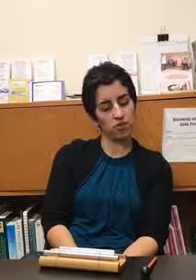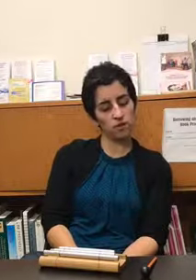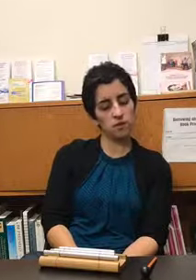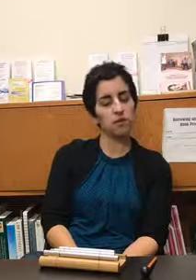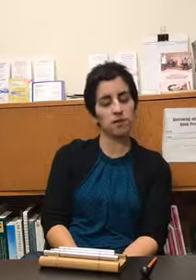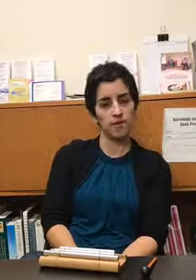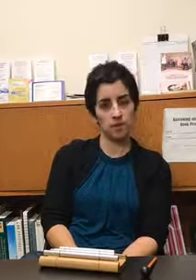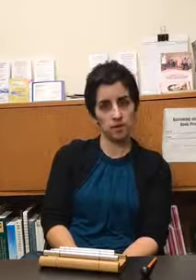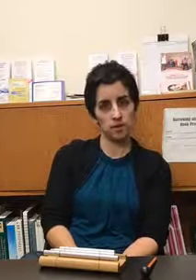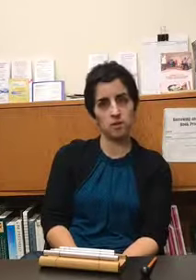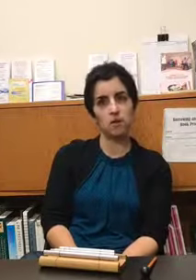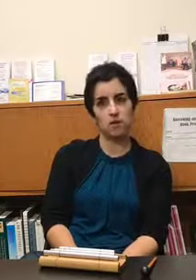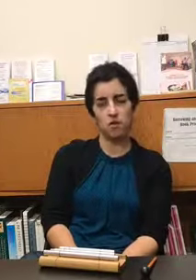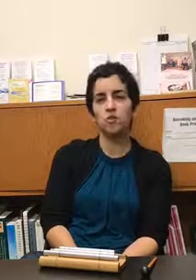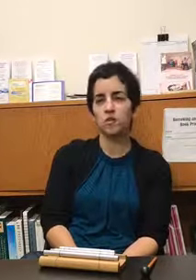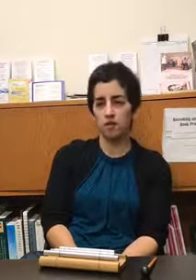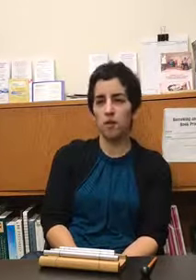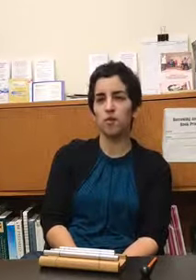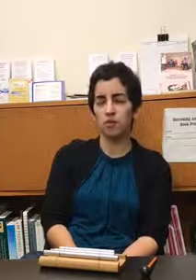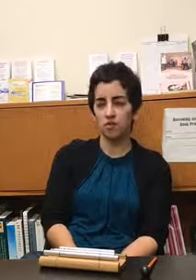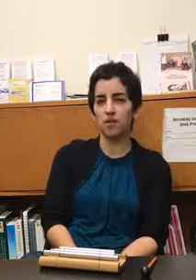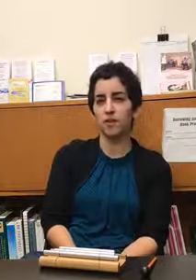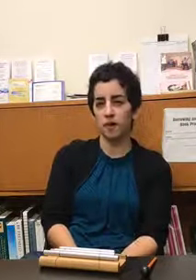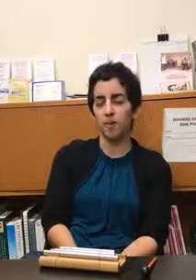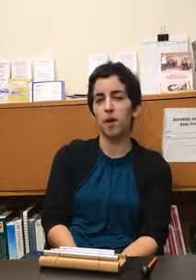since the 70s so there's a lot of research out there about